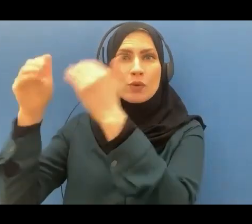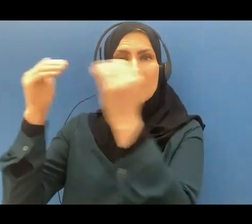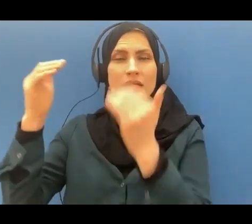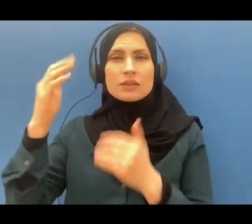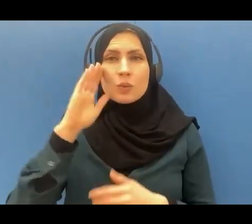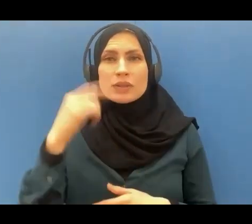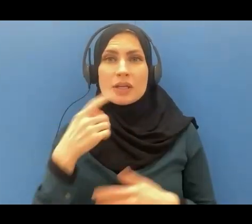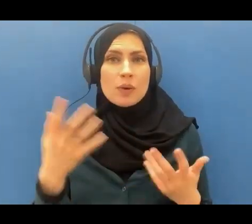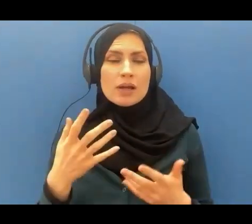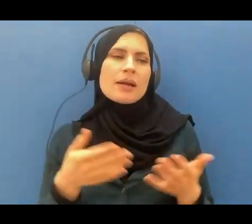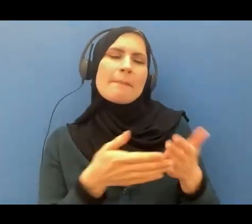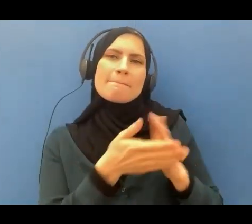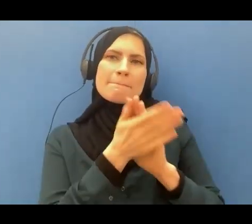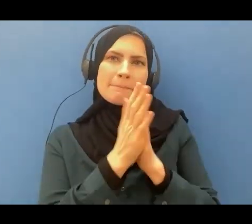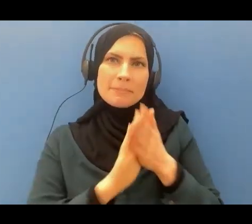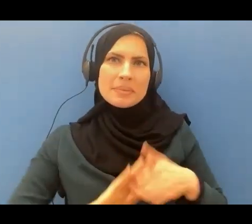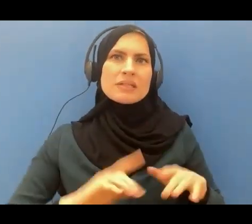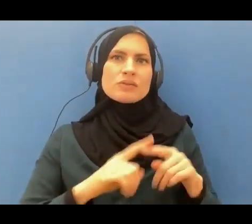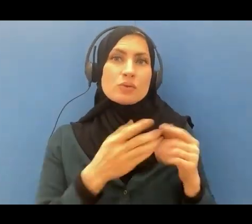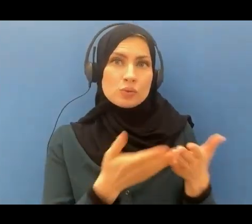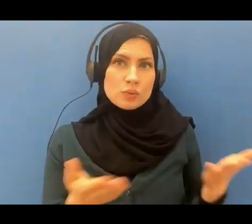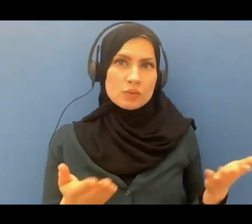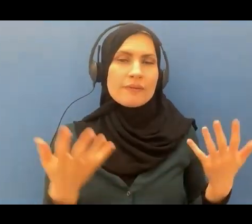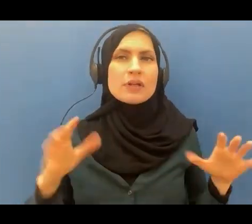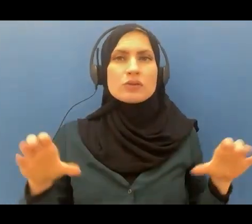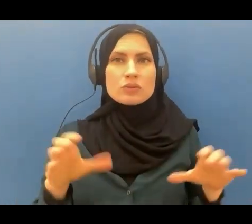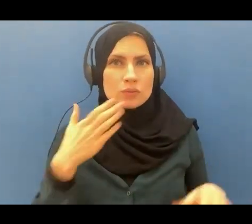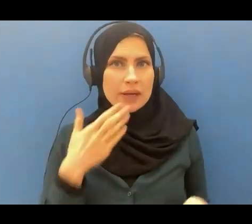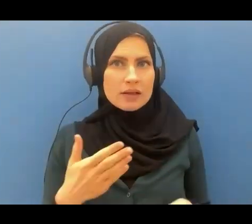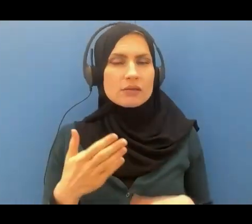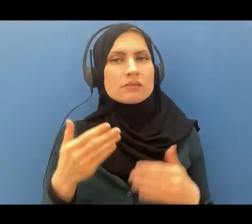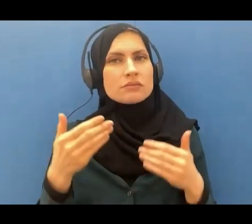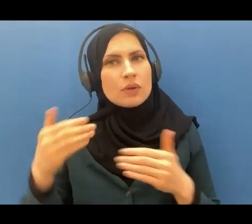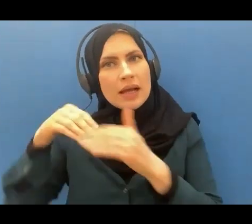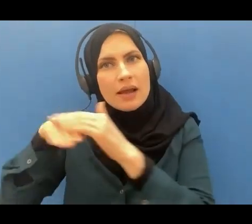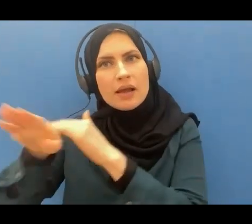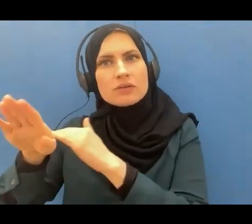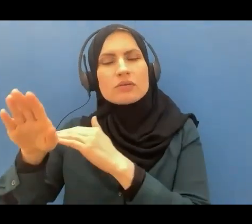you have done well so enter here to abide therein